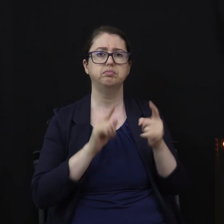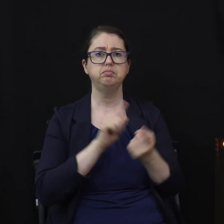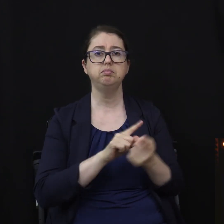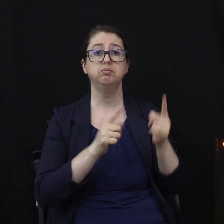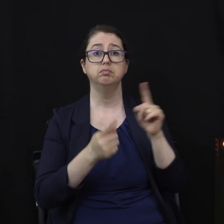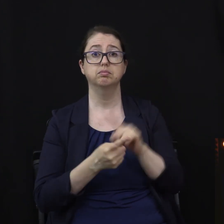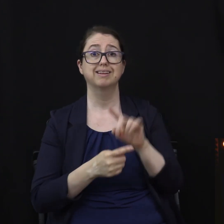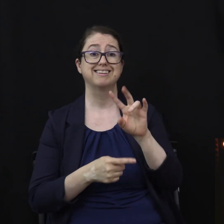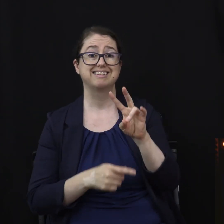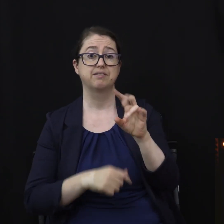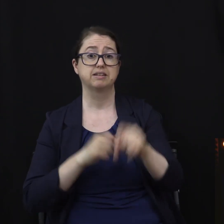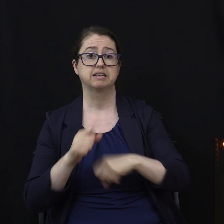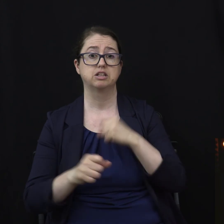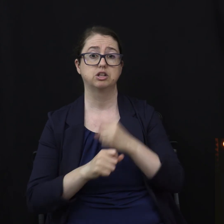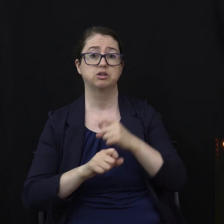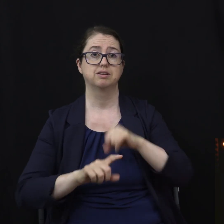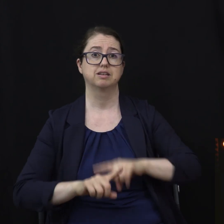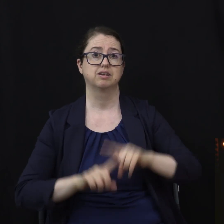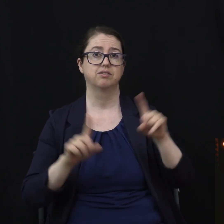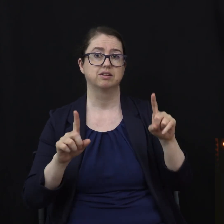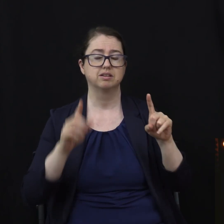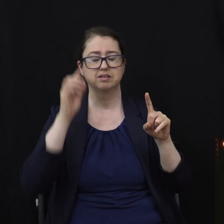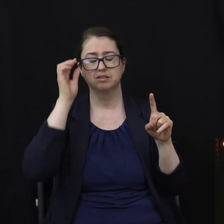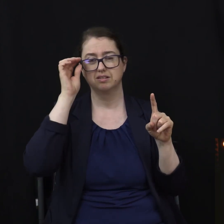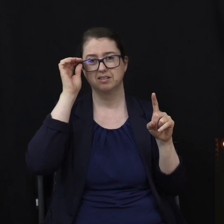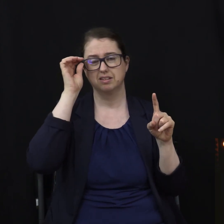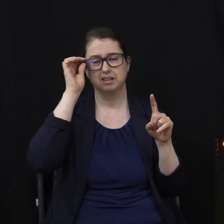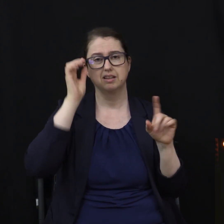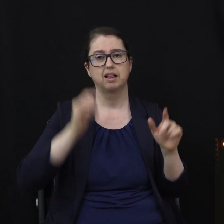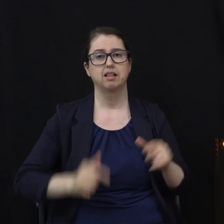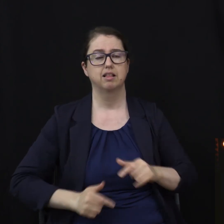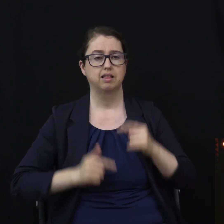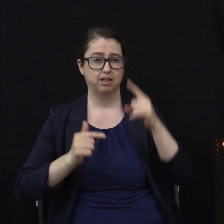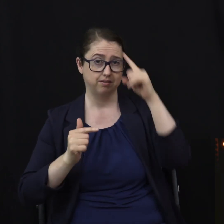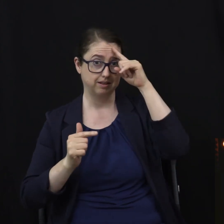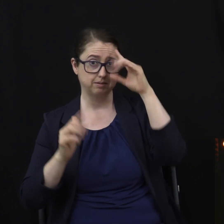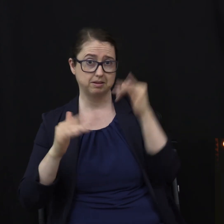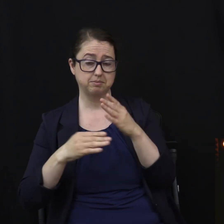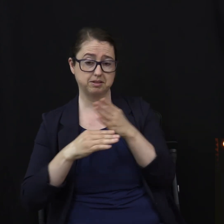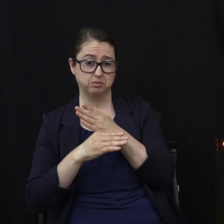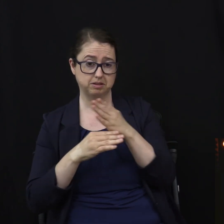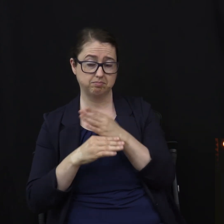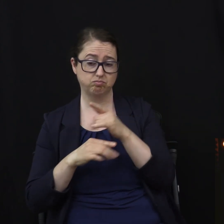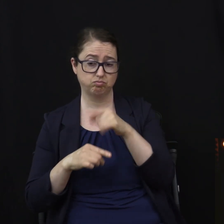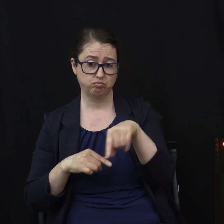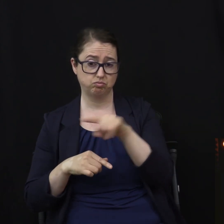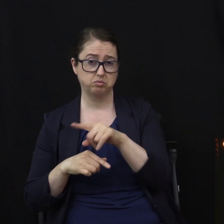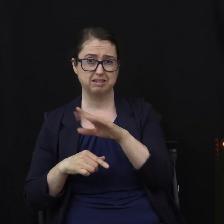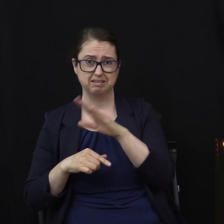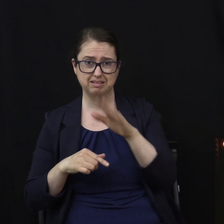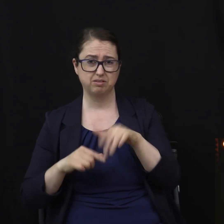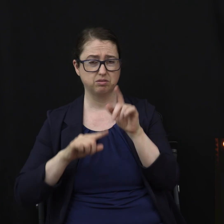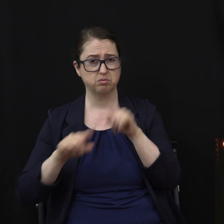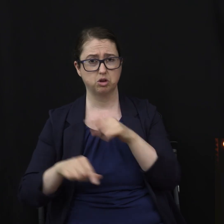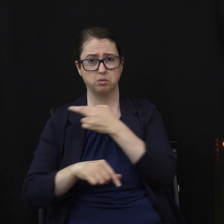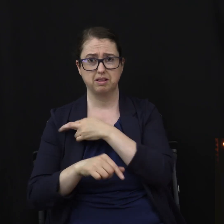difference in the life expectancy between those who never attend religious activities and those who attend